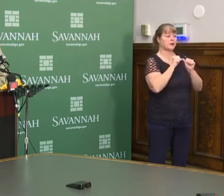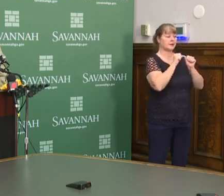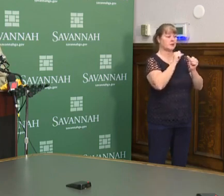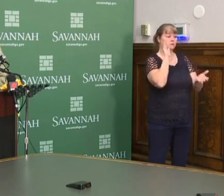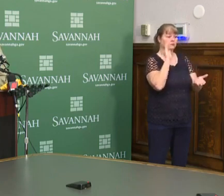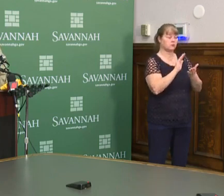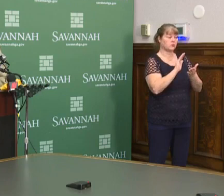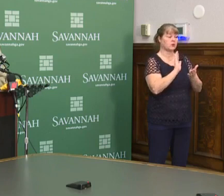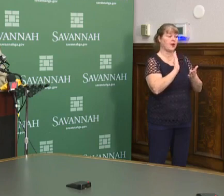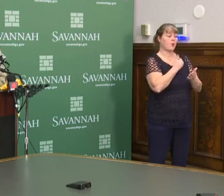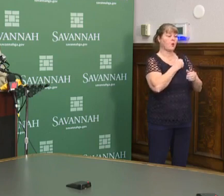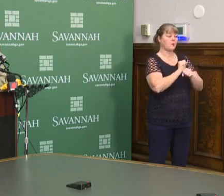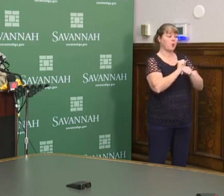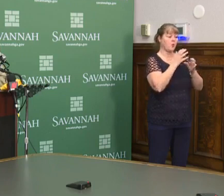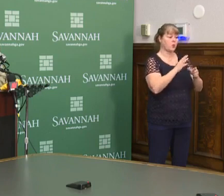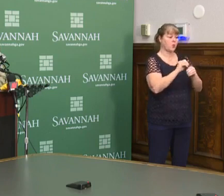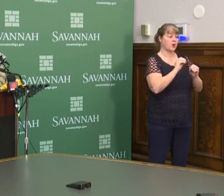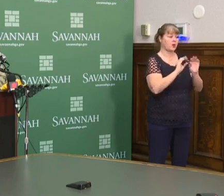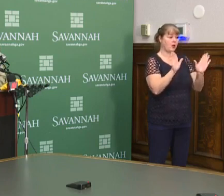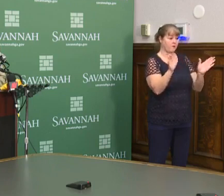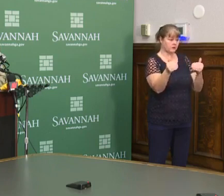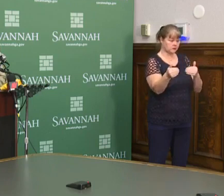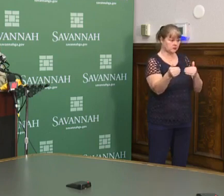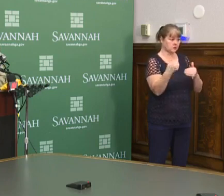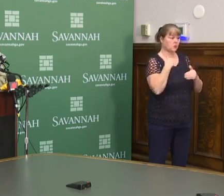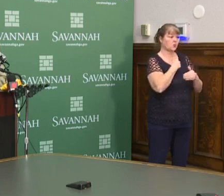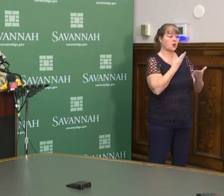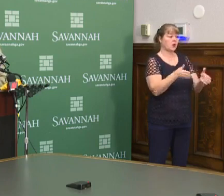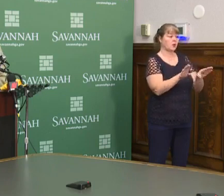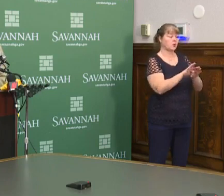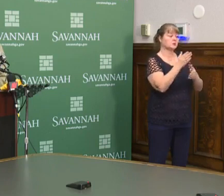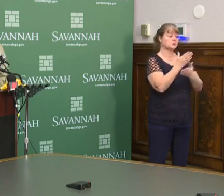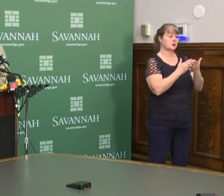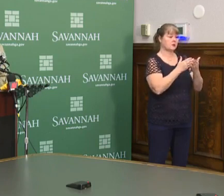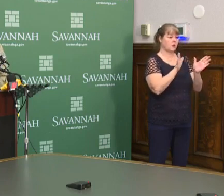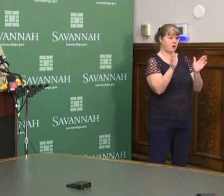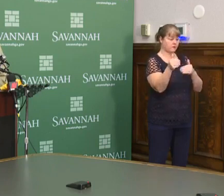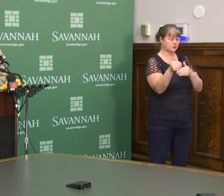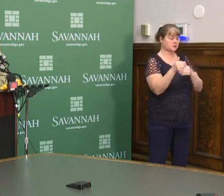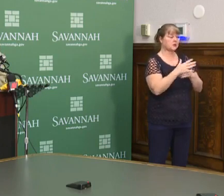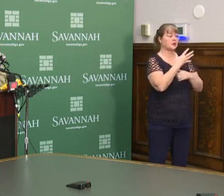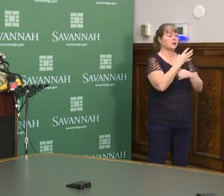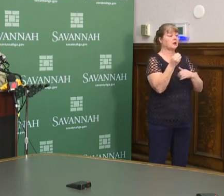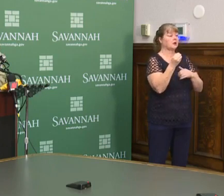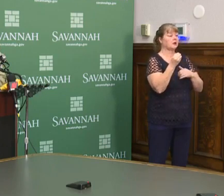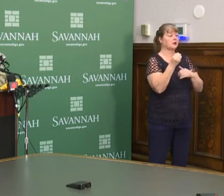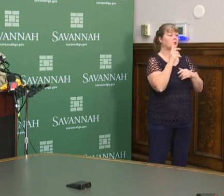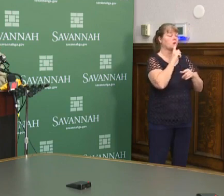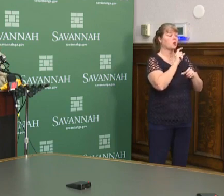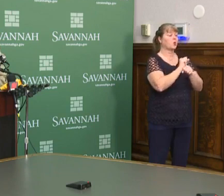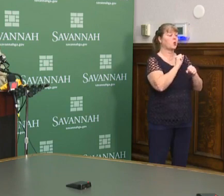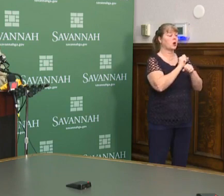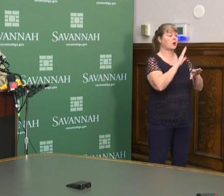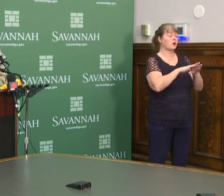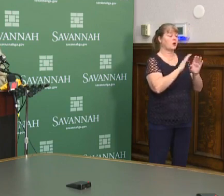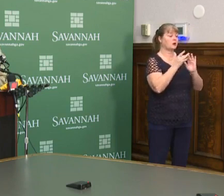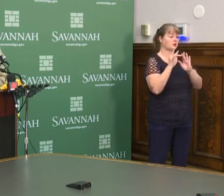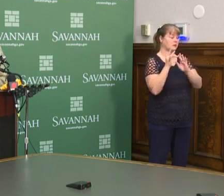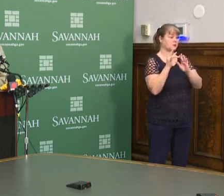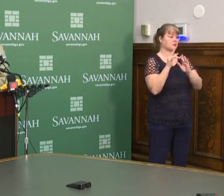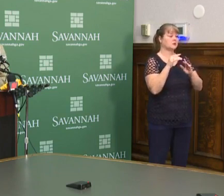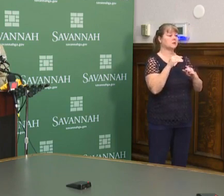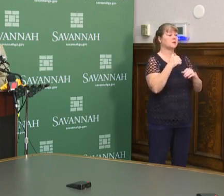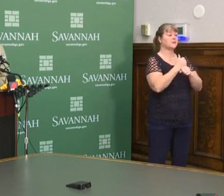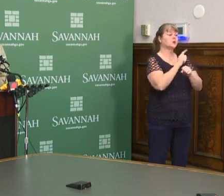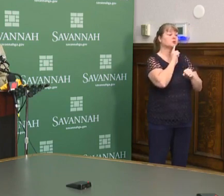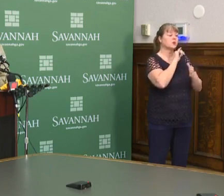the number of our employees working in our offices. We will close some offices and remotely operate others during the coming days